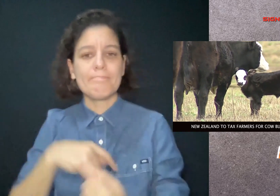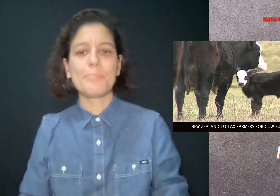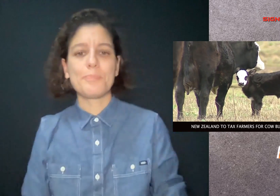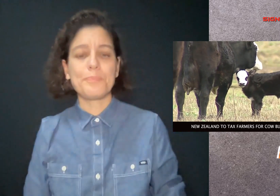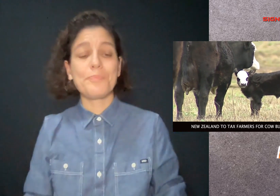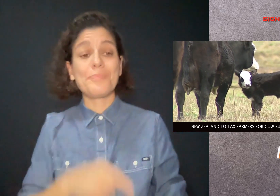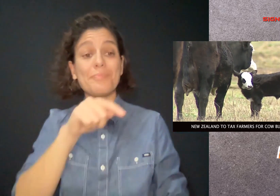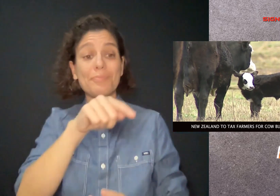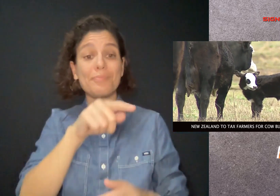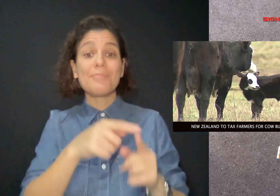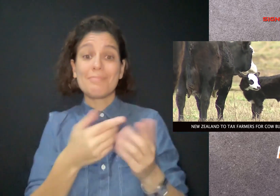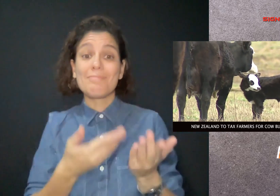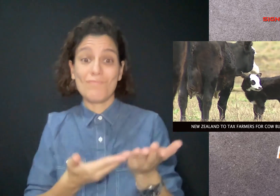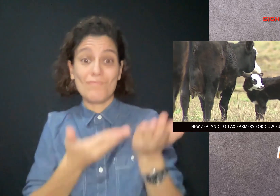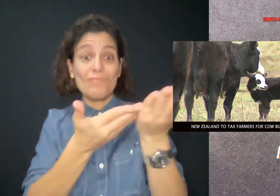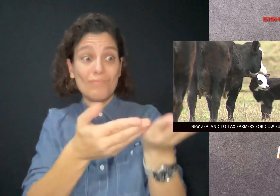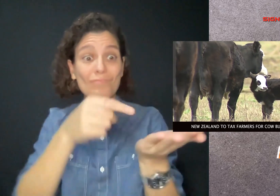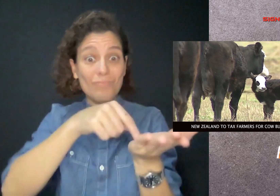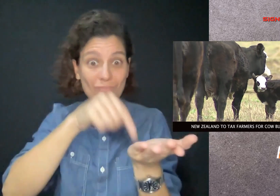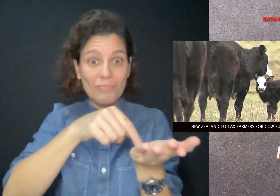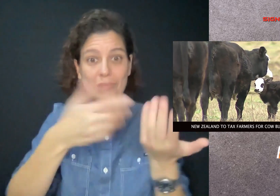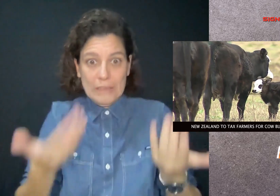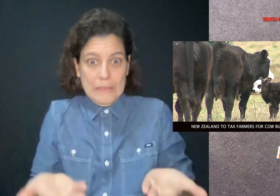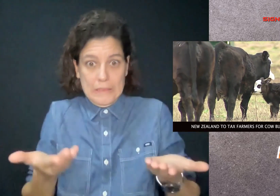The proposal is now in consultation.